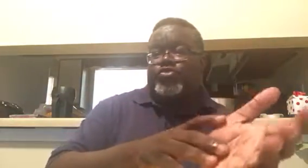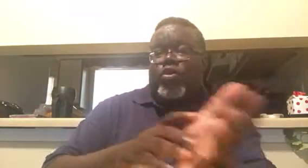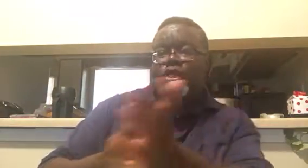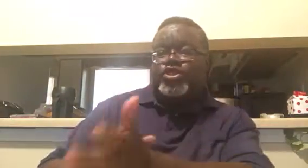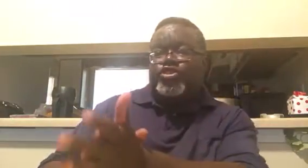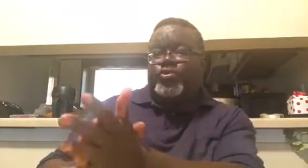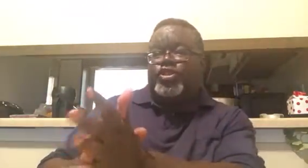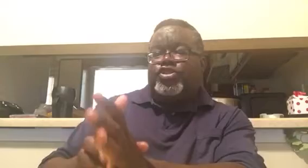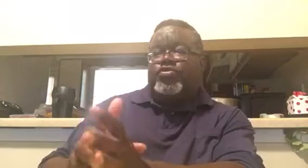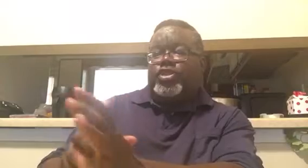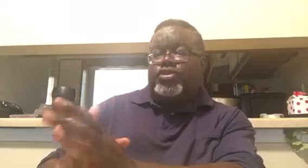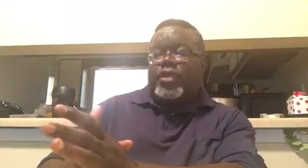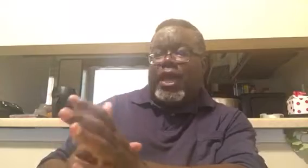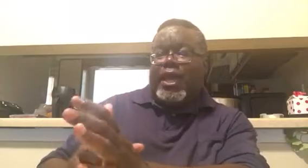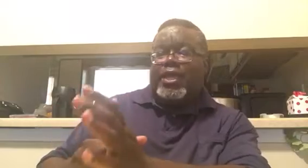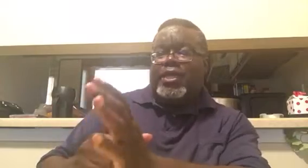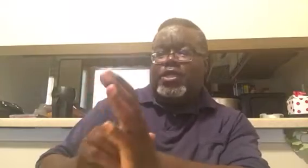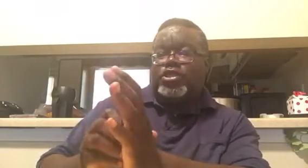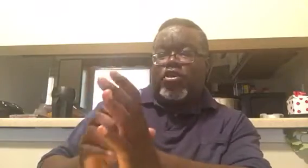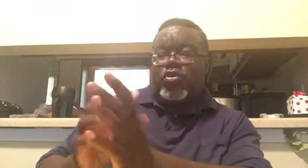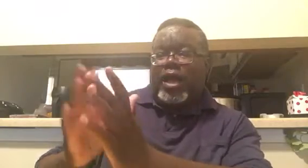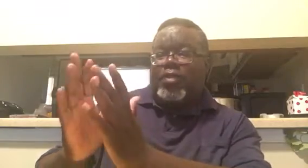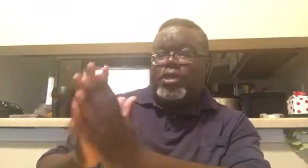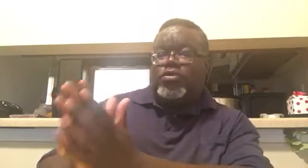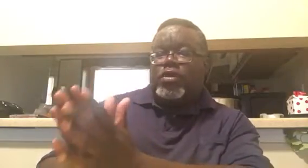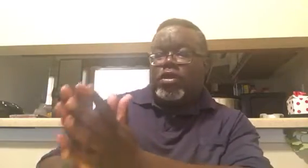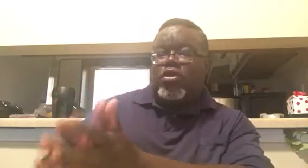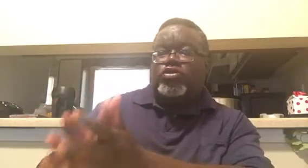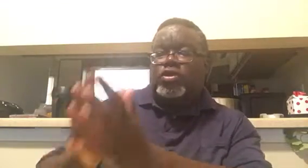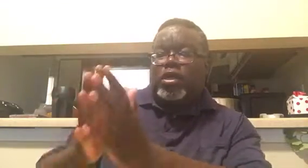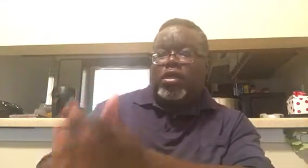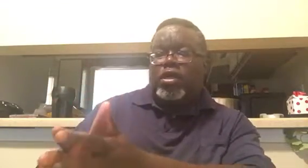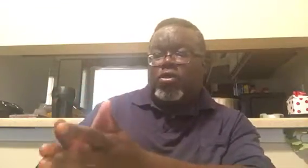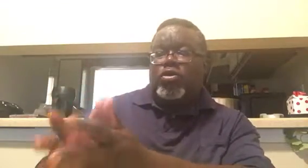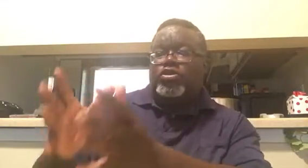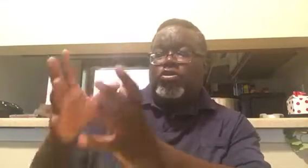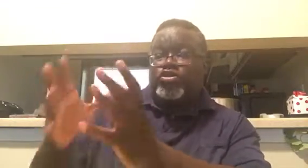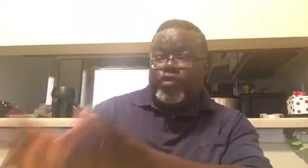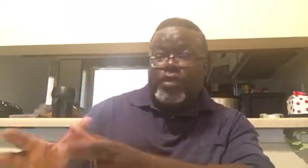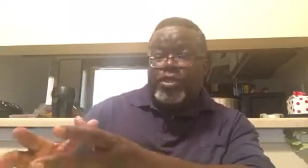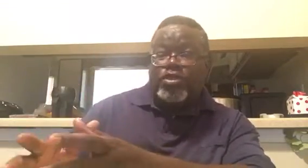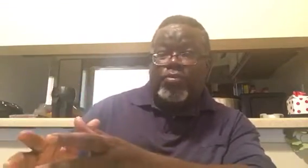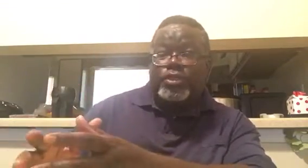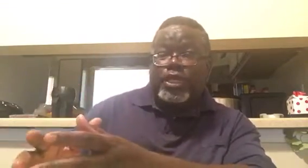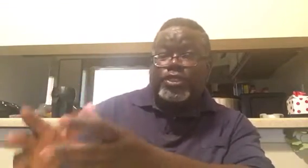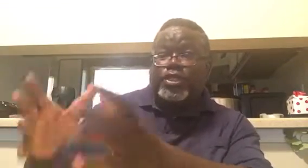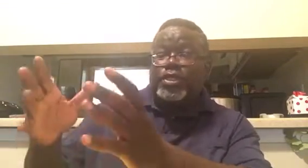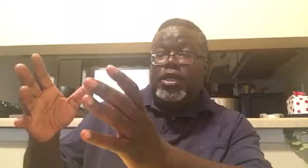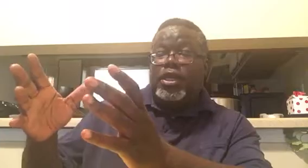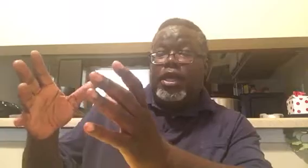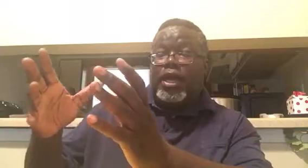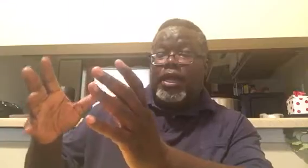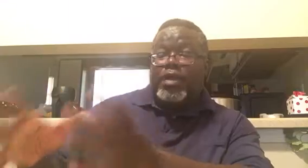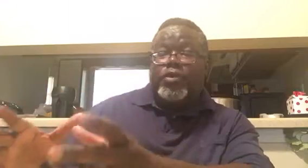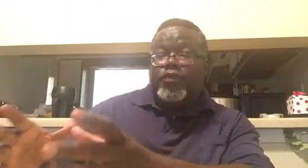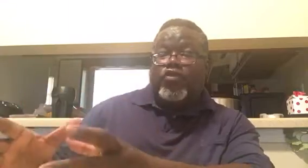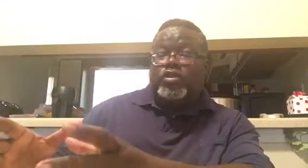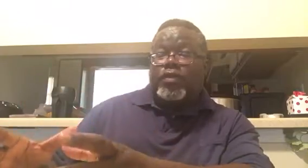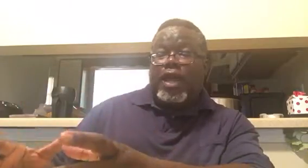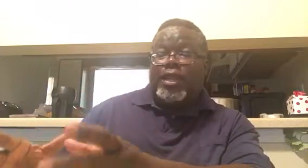one and two in June and July. So I'll be doing a coach, uh, a course on dream interpretation, uh, hearing the voice of God